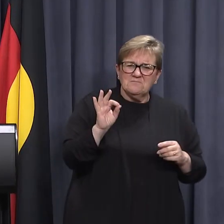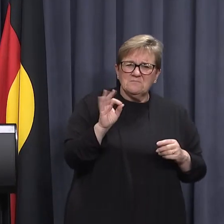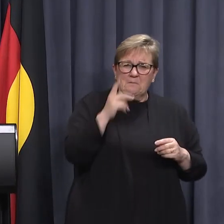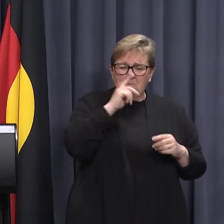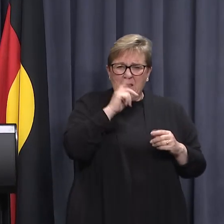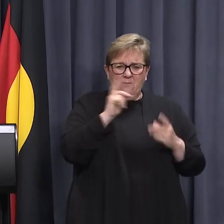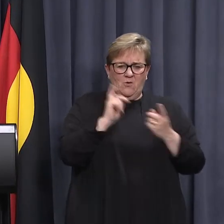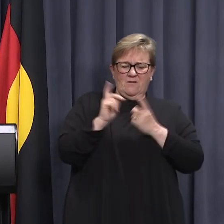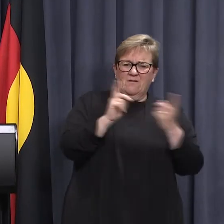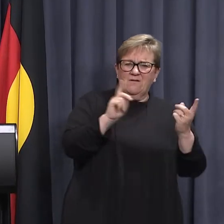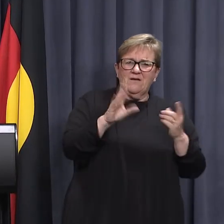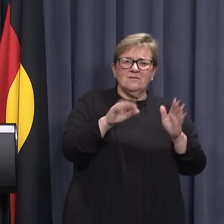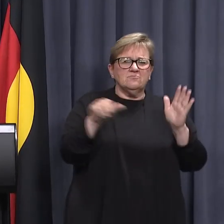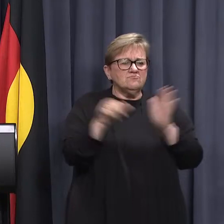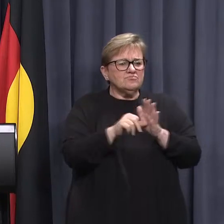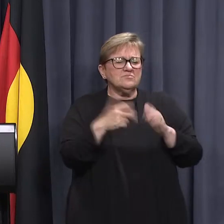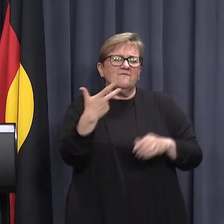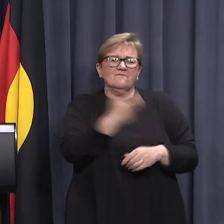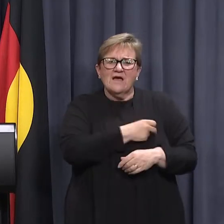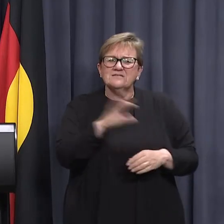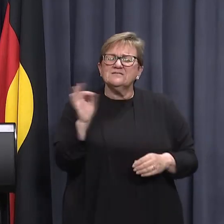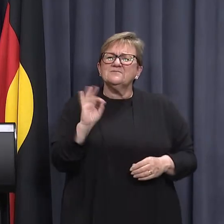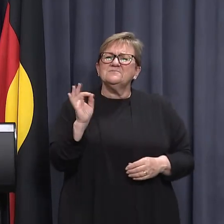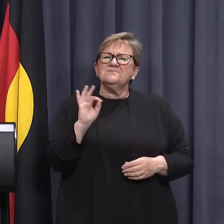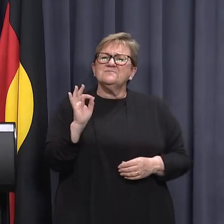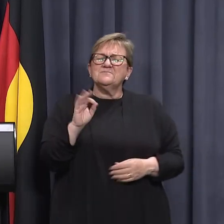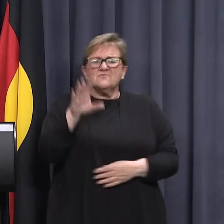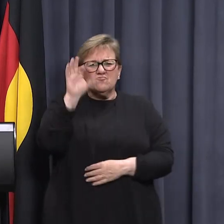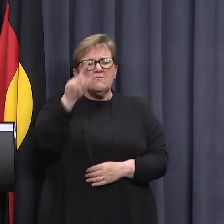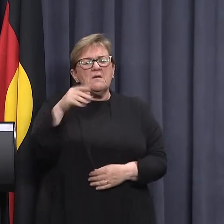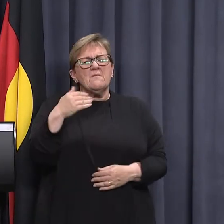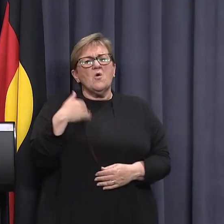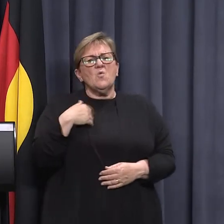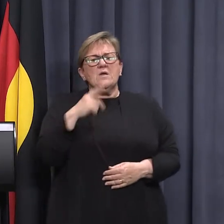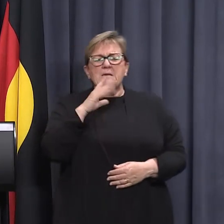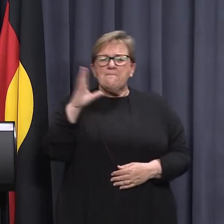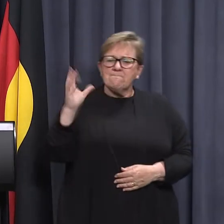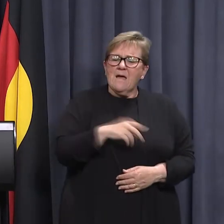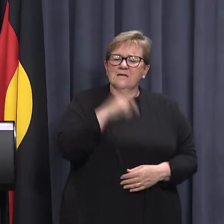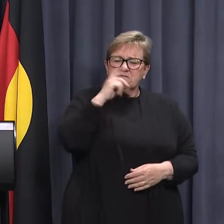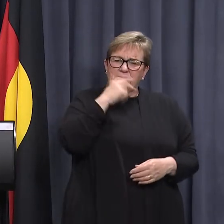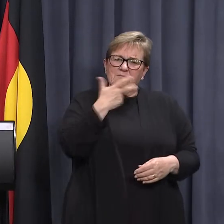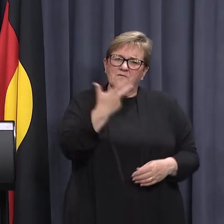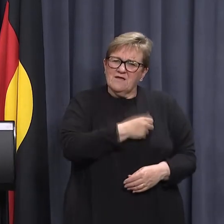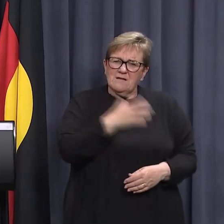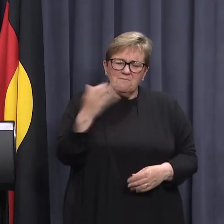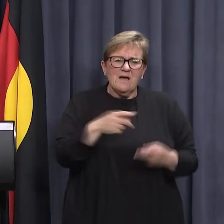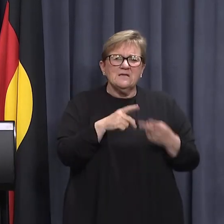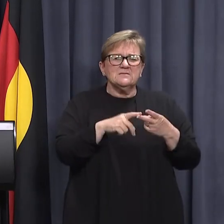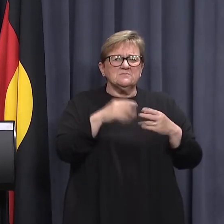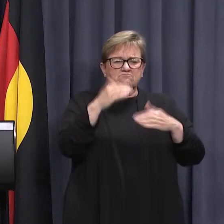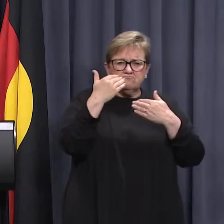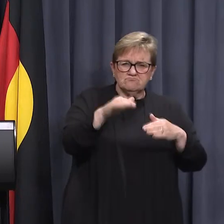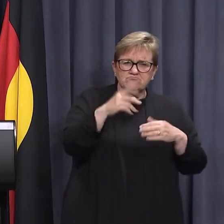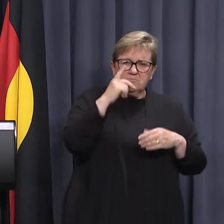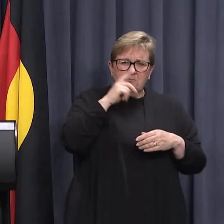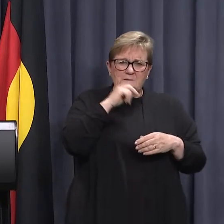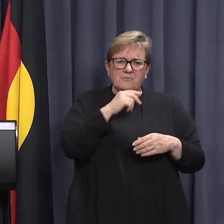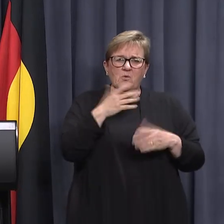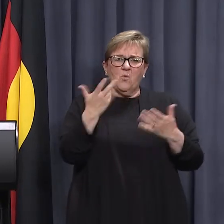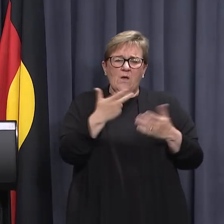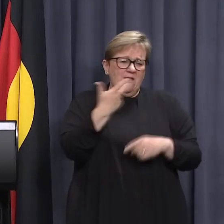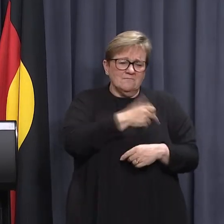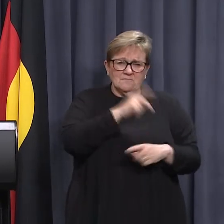place restrictions on the unvaccinated. You might recall, we put in place mandates to get people vaccinated. We put in place restrictions on where